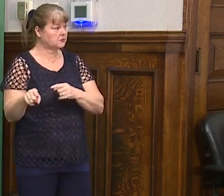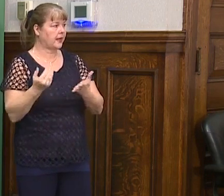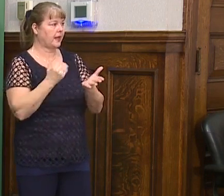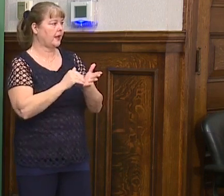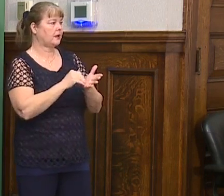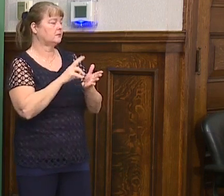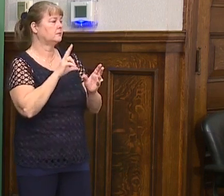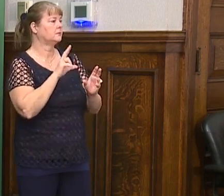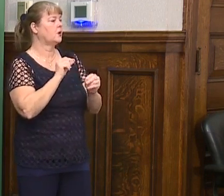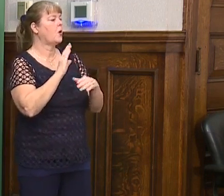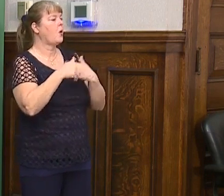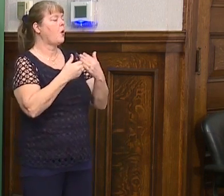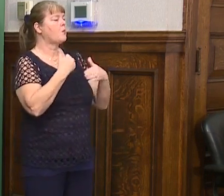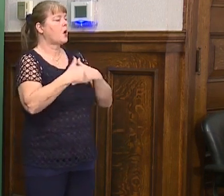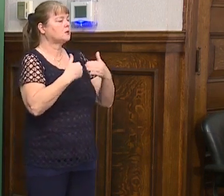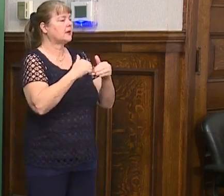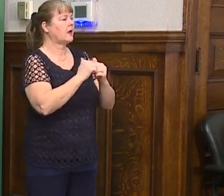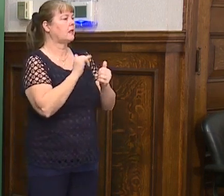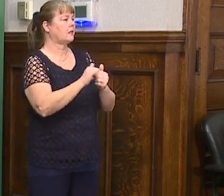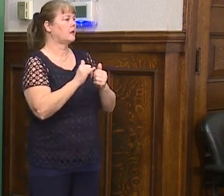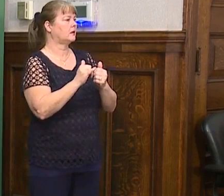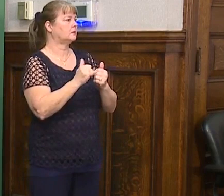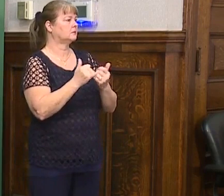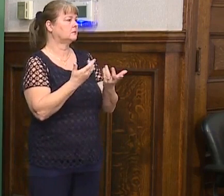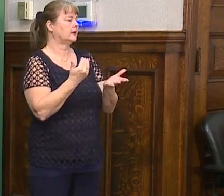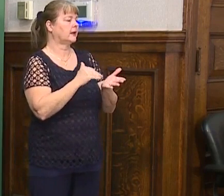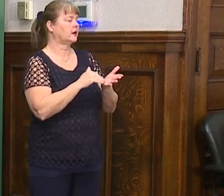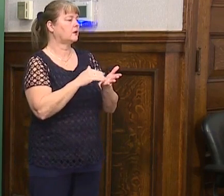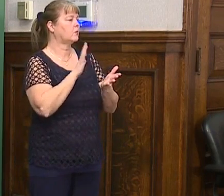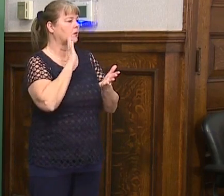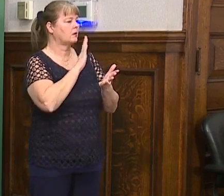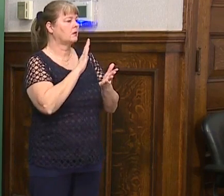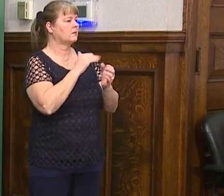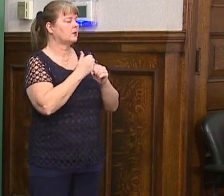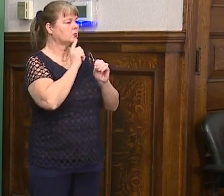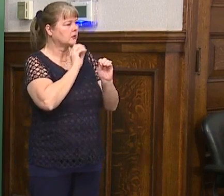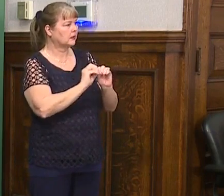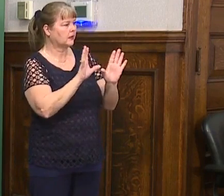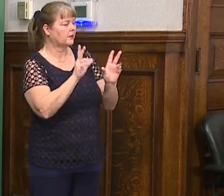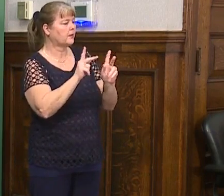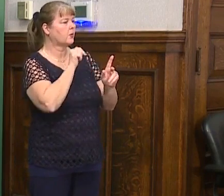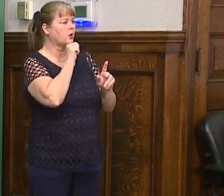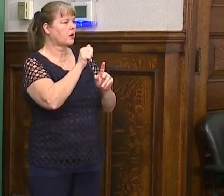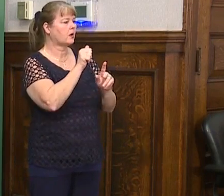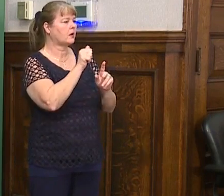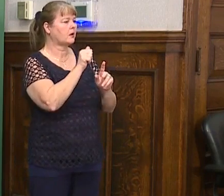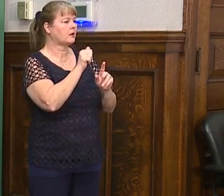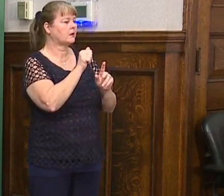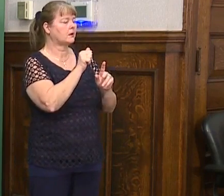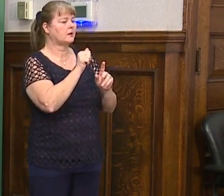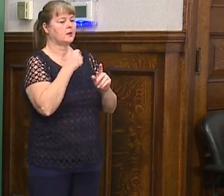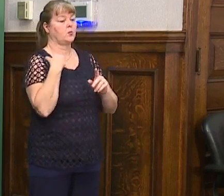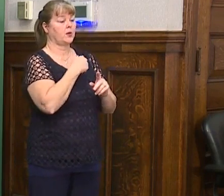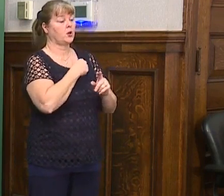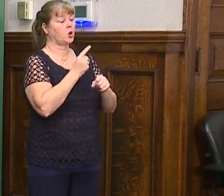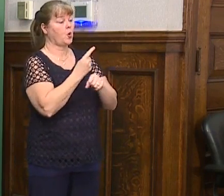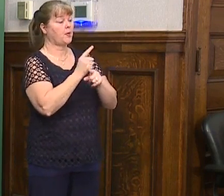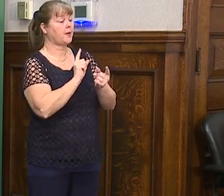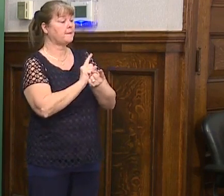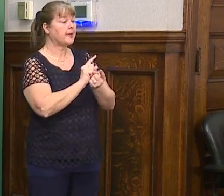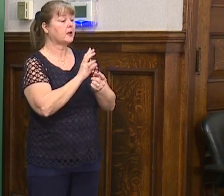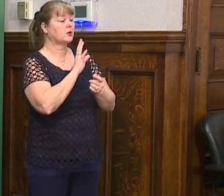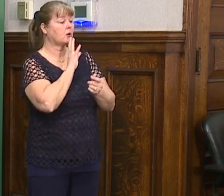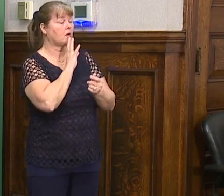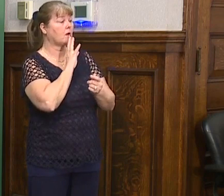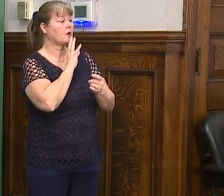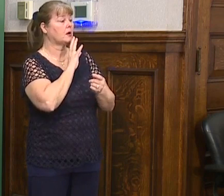again, it's just the whole process of how that rolled out. And again, um, people have not, we have not met like we usually meet. You know, we